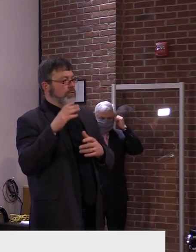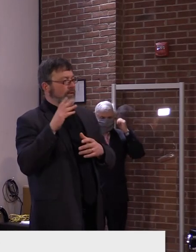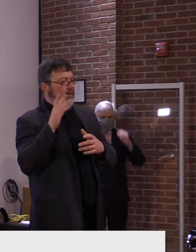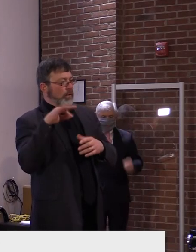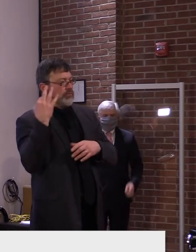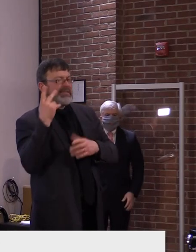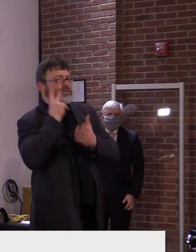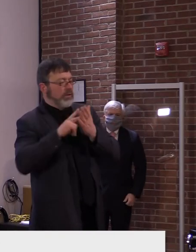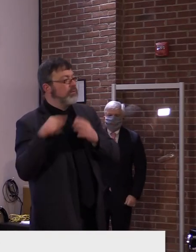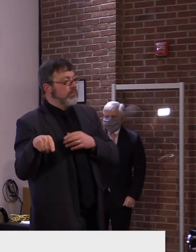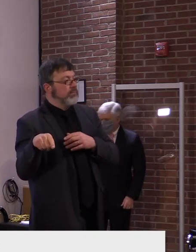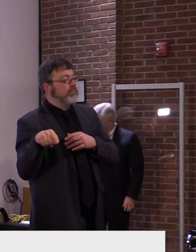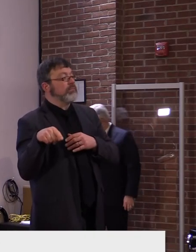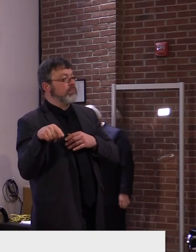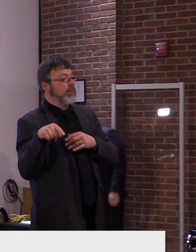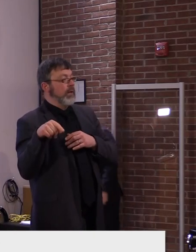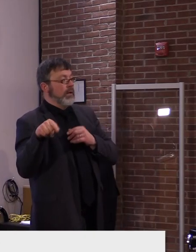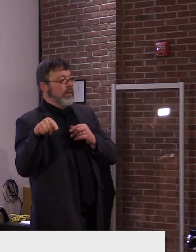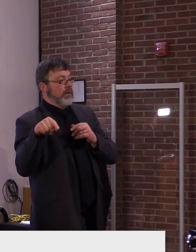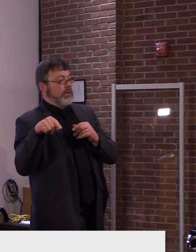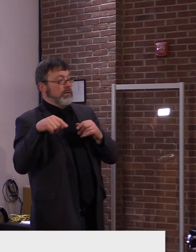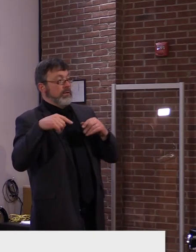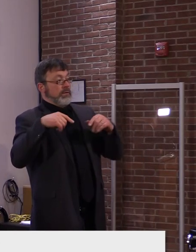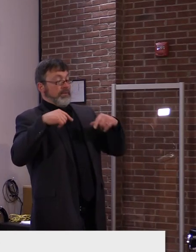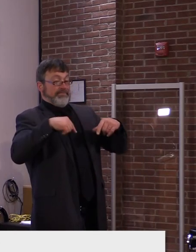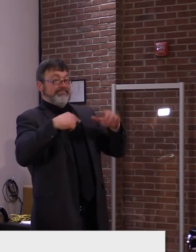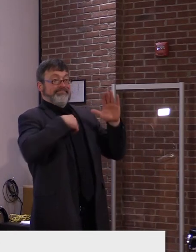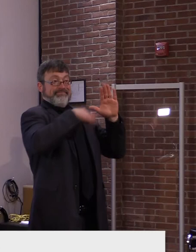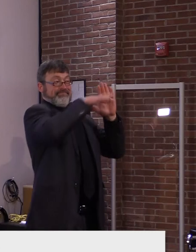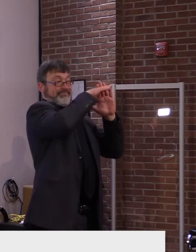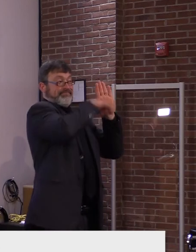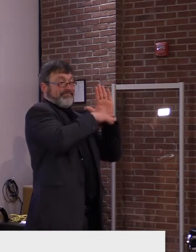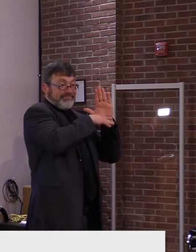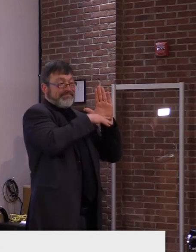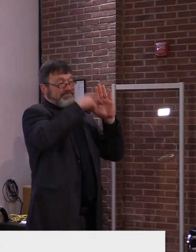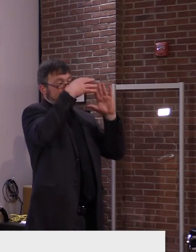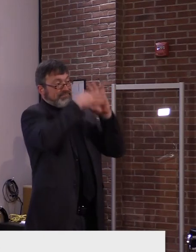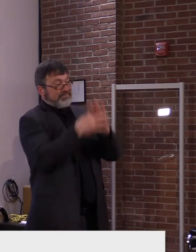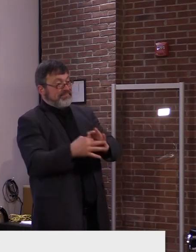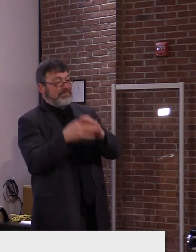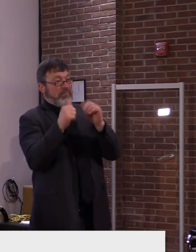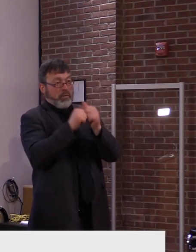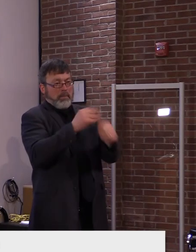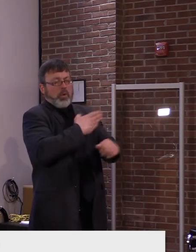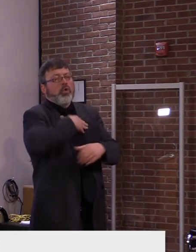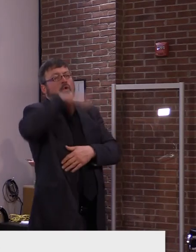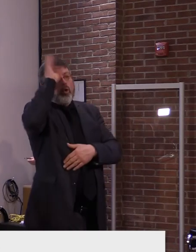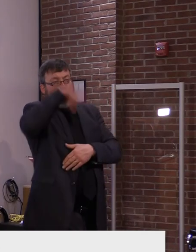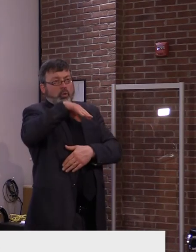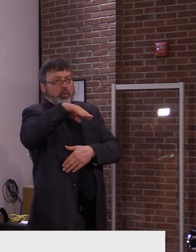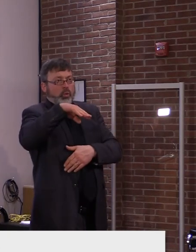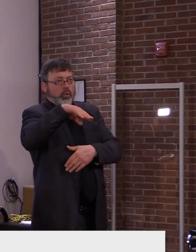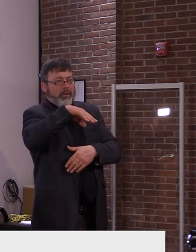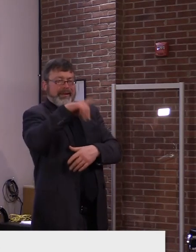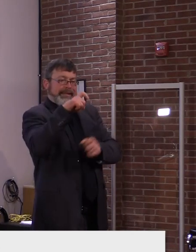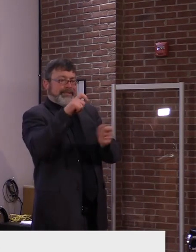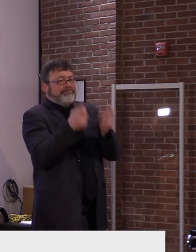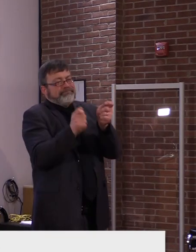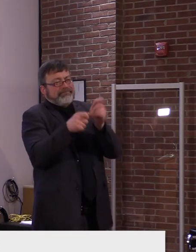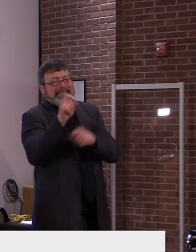really interested in feedback and ways we can improve it. Uh, the 30 minute rehearsal time limit does come from the national recommendation.